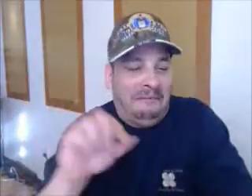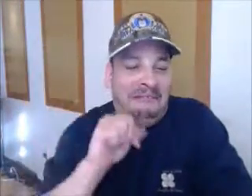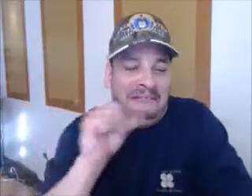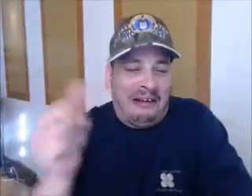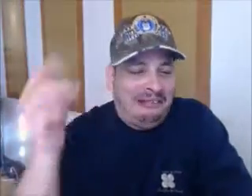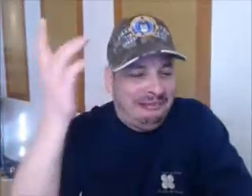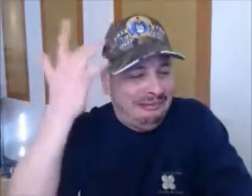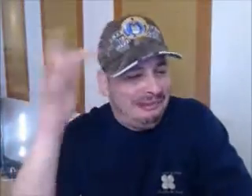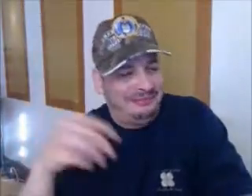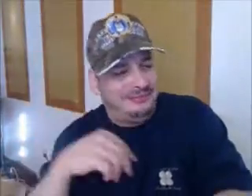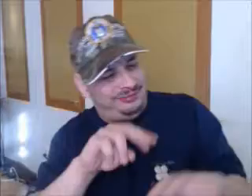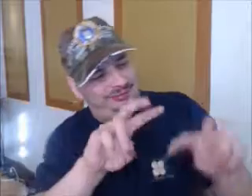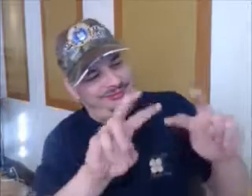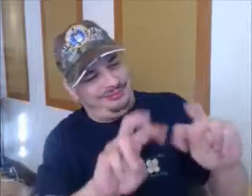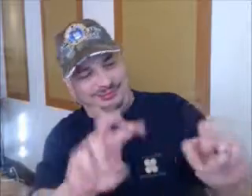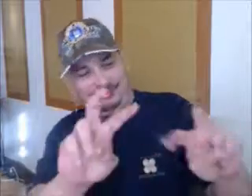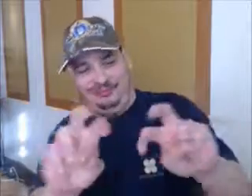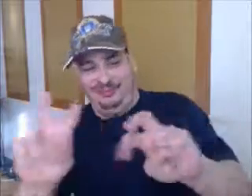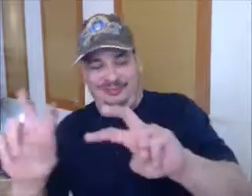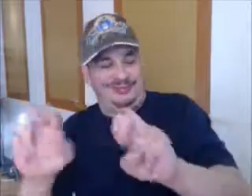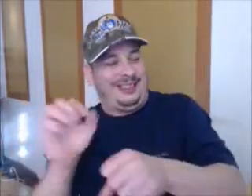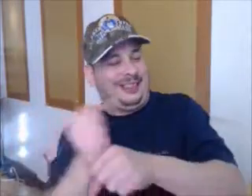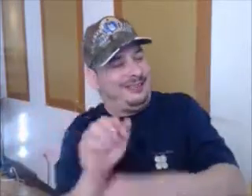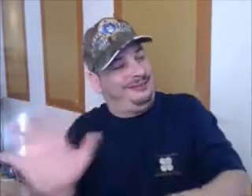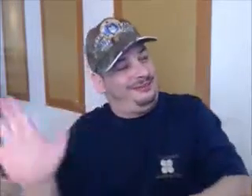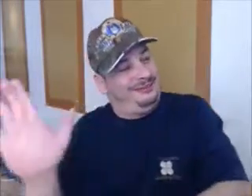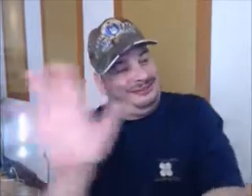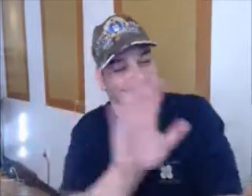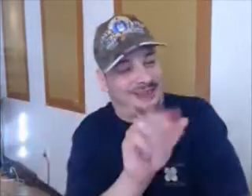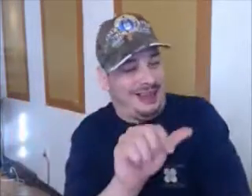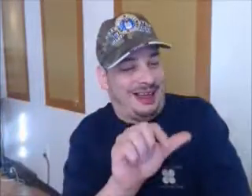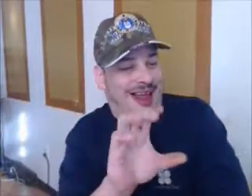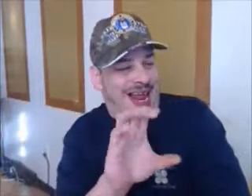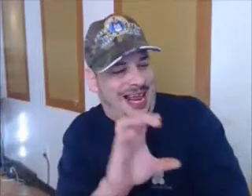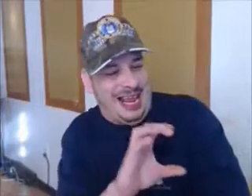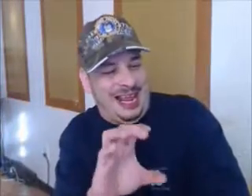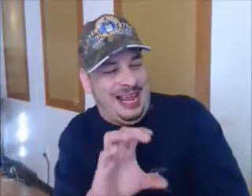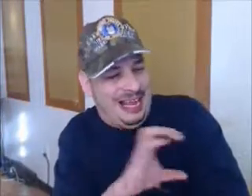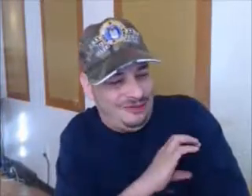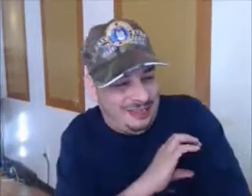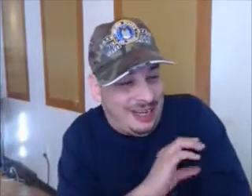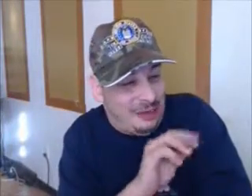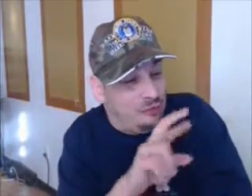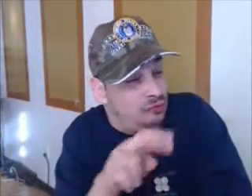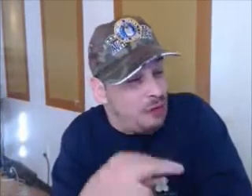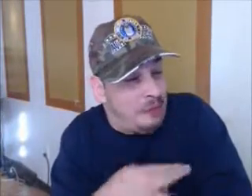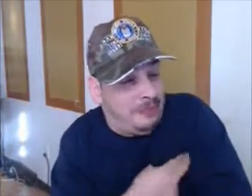Just when you thought women couldn't move any slower. I'd like to meet my girlfriend. She's a ballerina with gout.